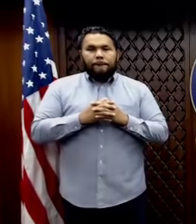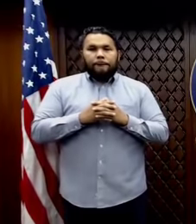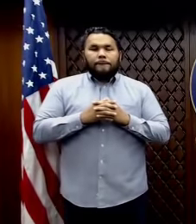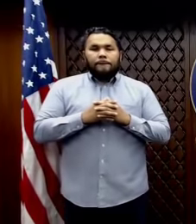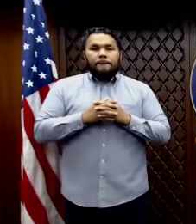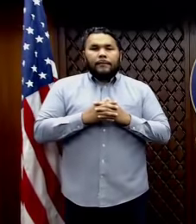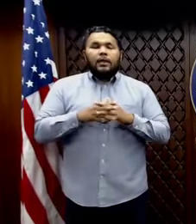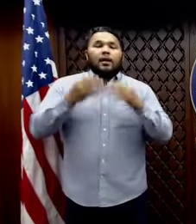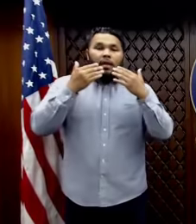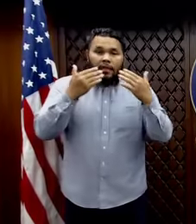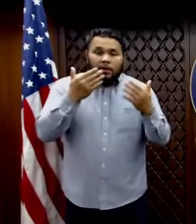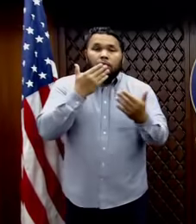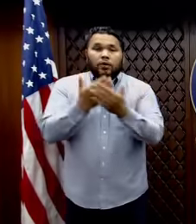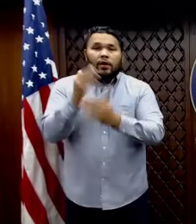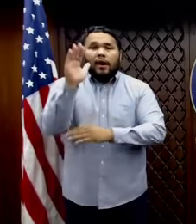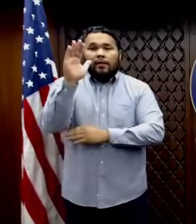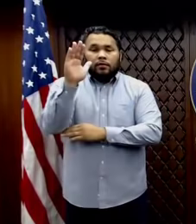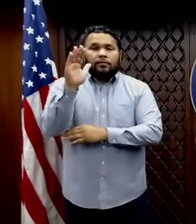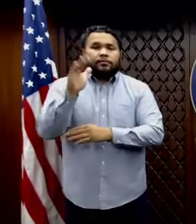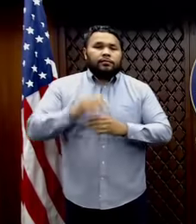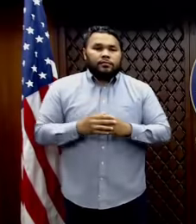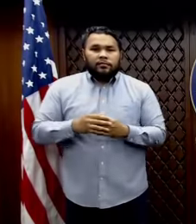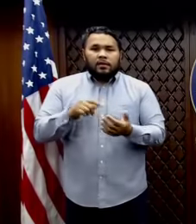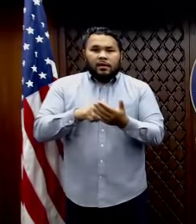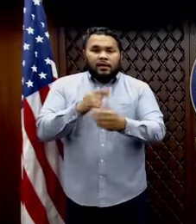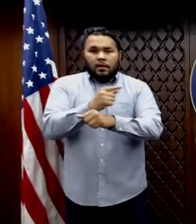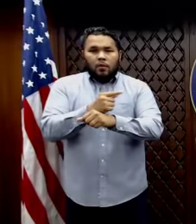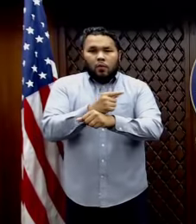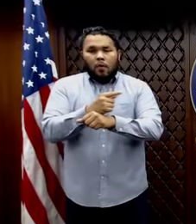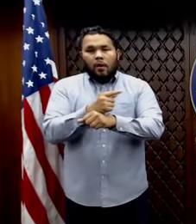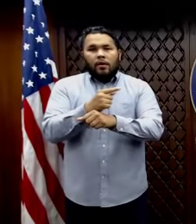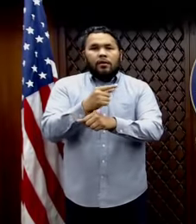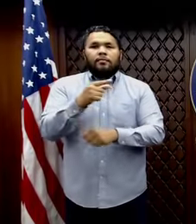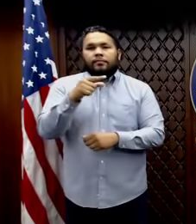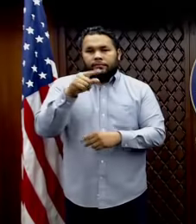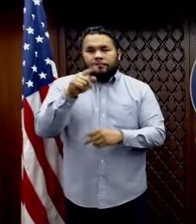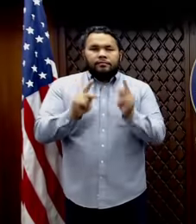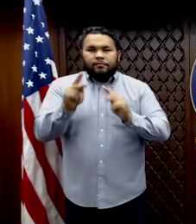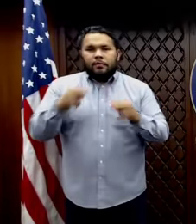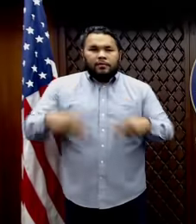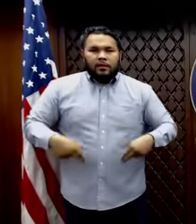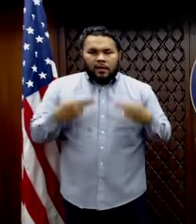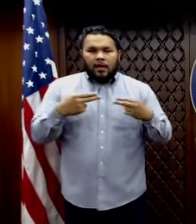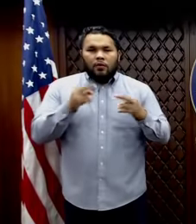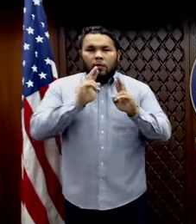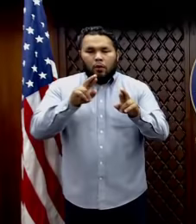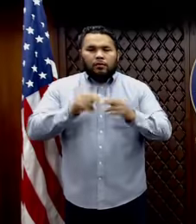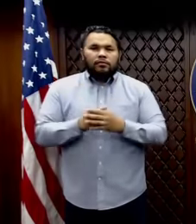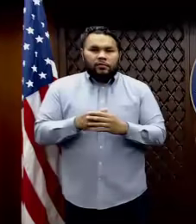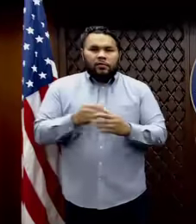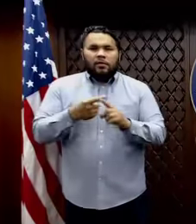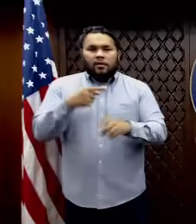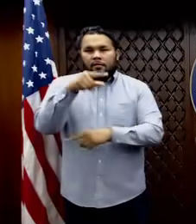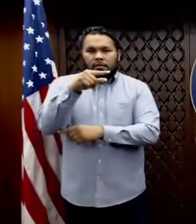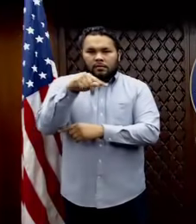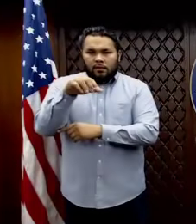Thank you and good afternoon. This is the Guam Public Health case report for COVID-19. These numbers do not include